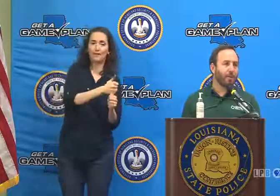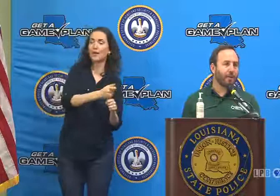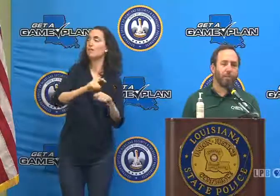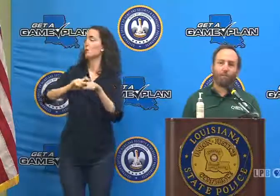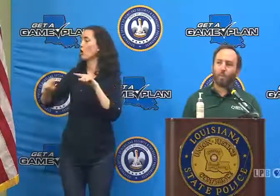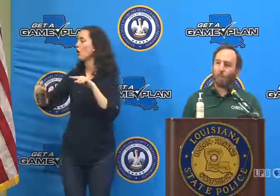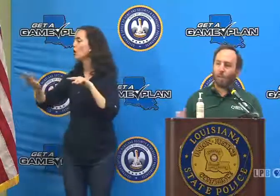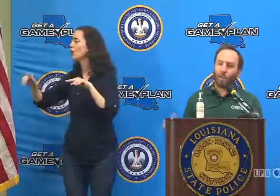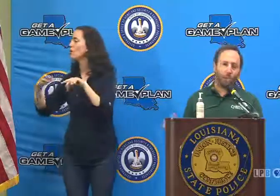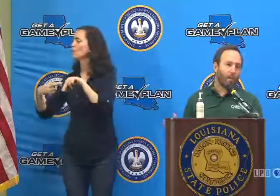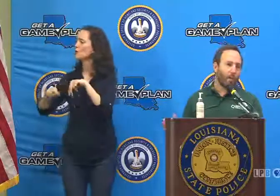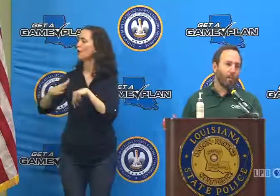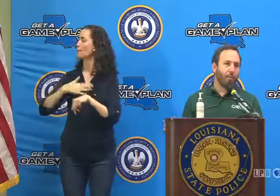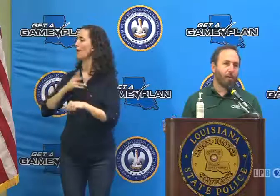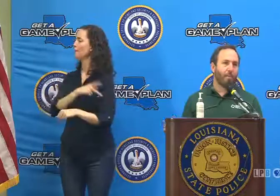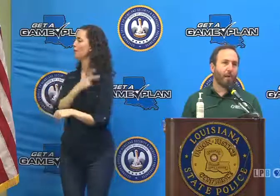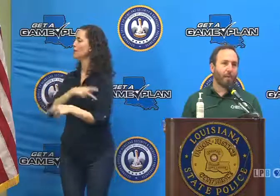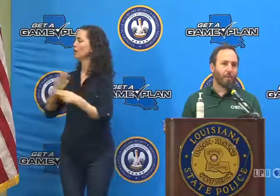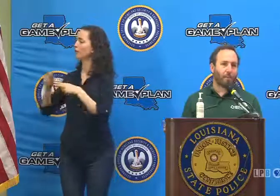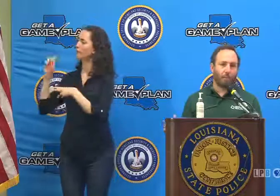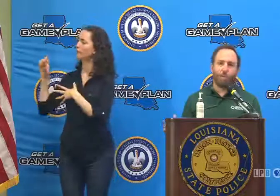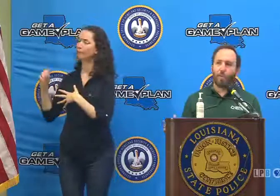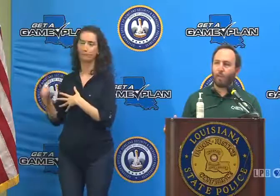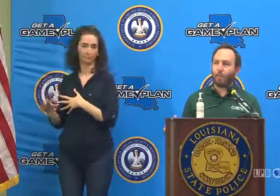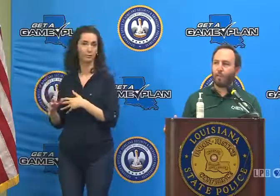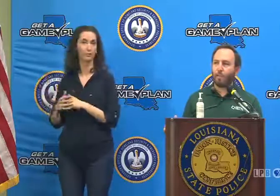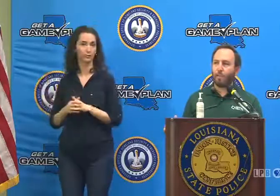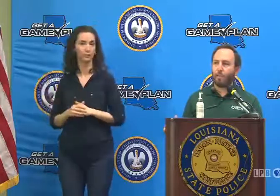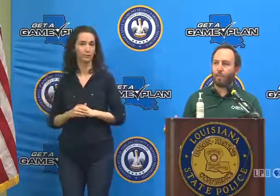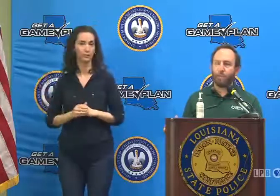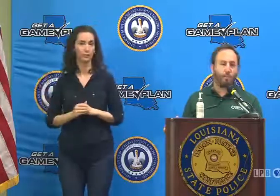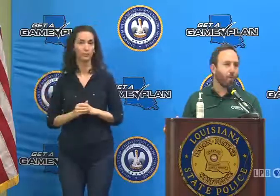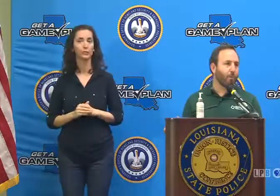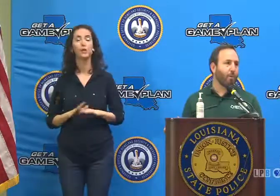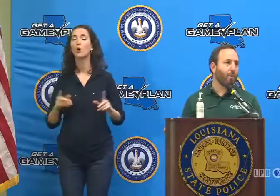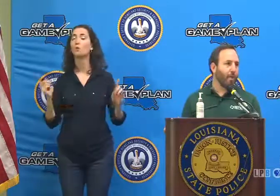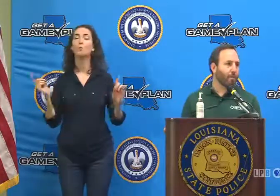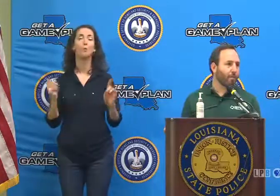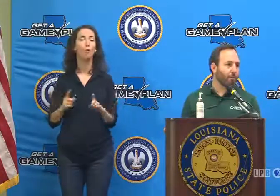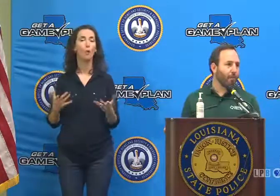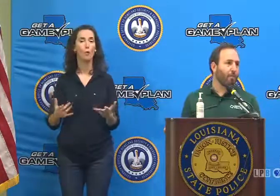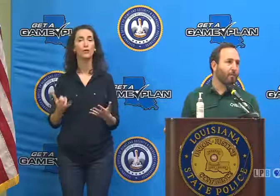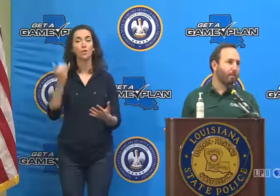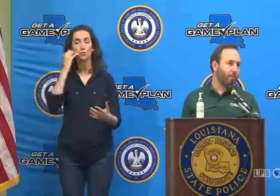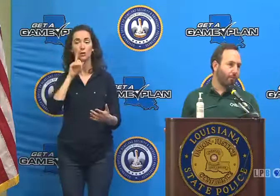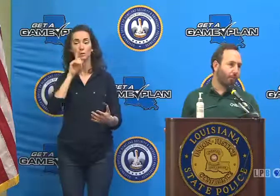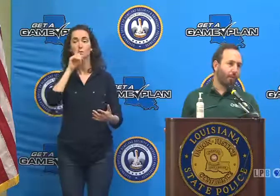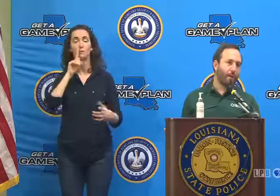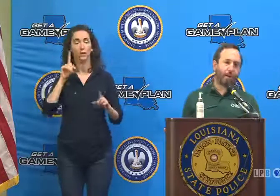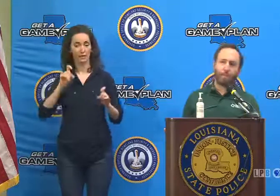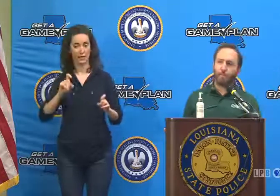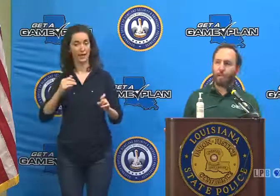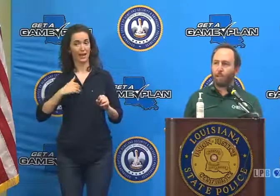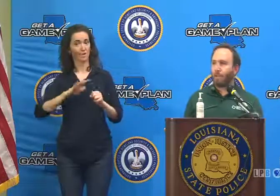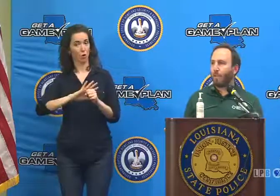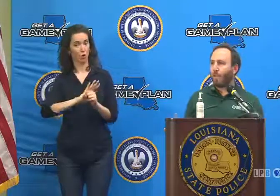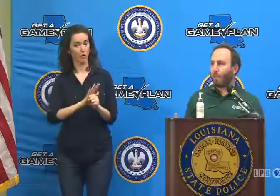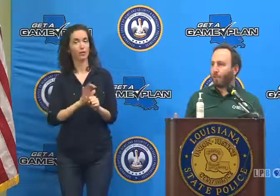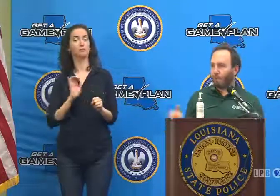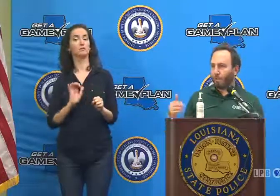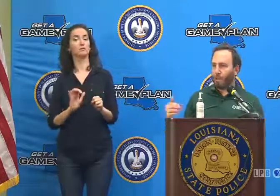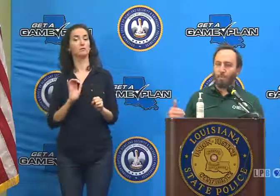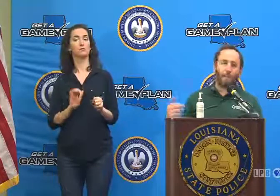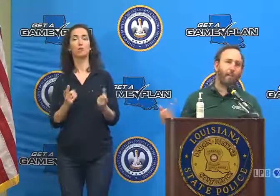patients in. Bottom line is if you get informed that you're positive for COVID, if you have a positive test,